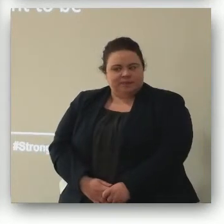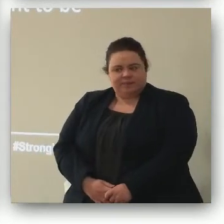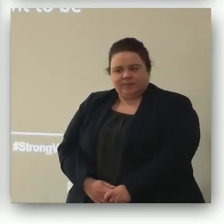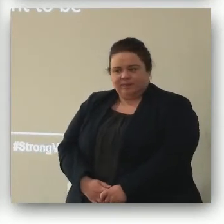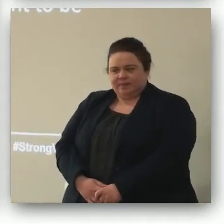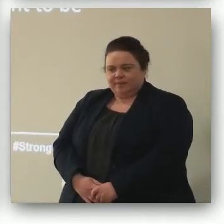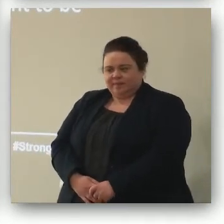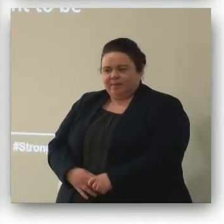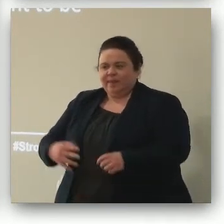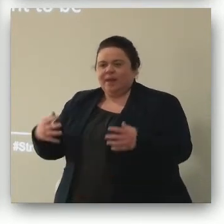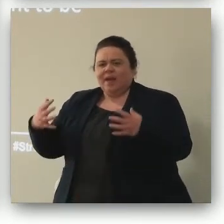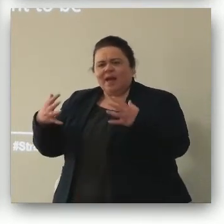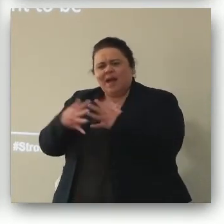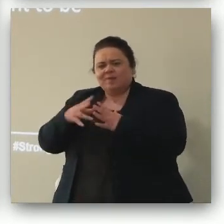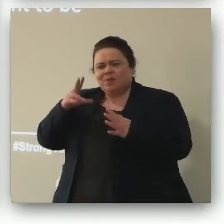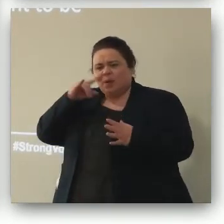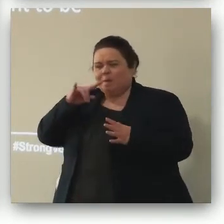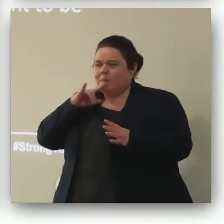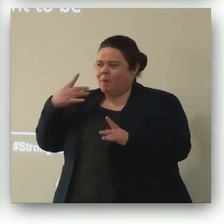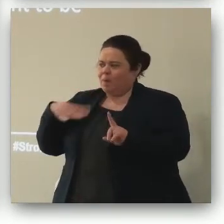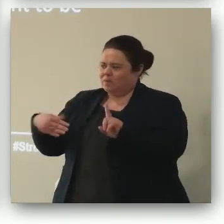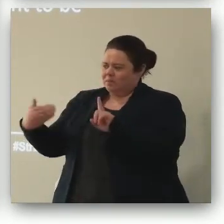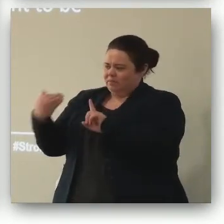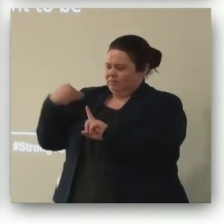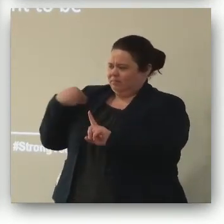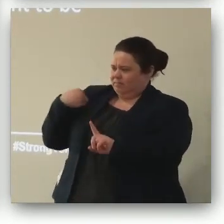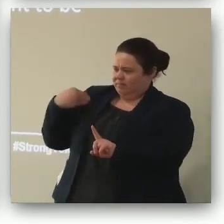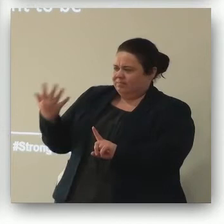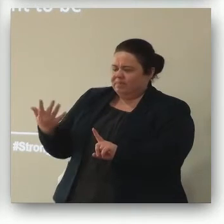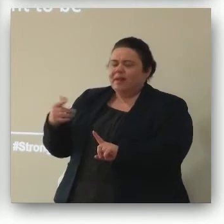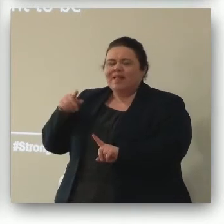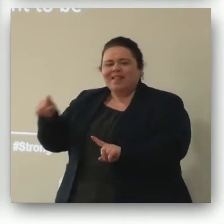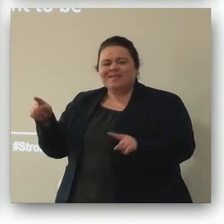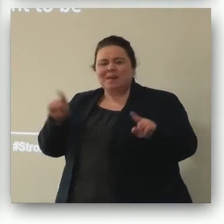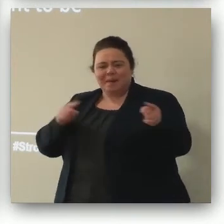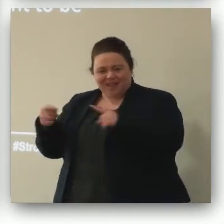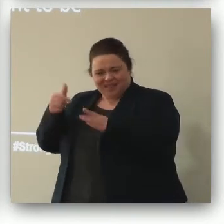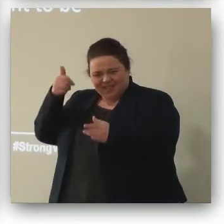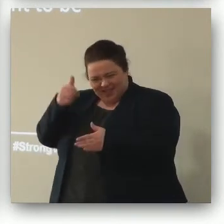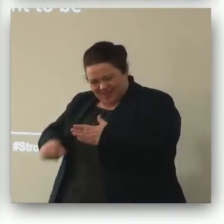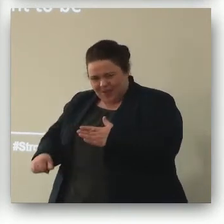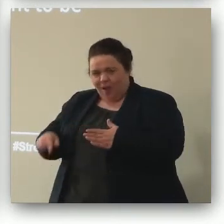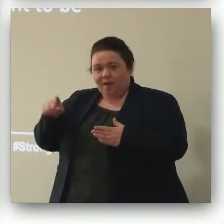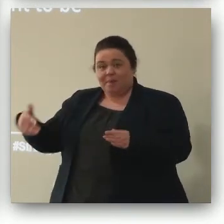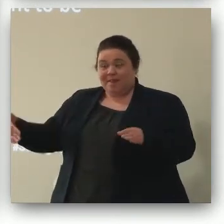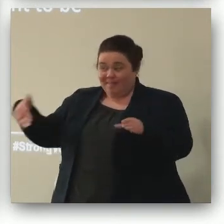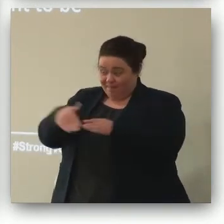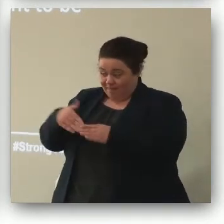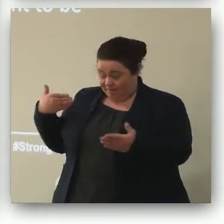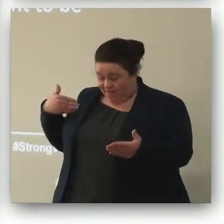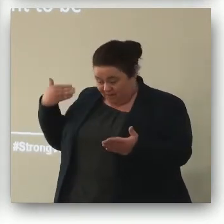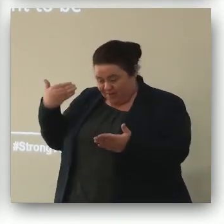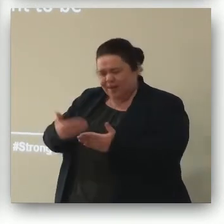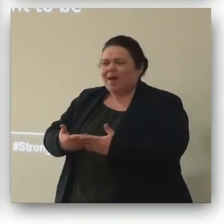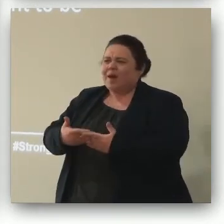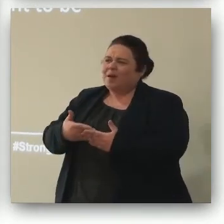how do young people want to be addressed this was a debate we had right at the start for those of you who have been involved with strong voices right from the start I think